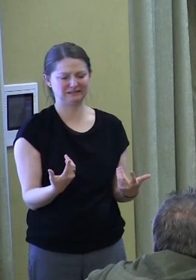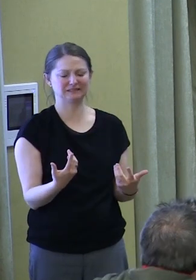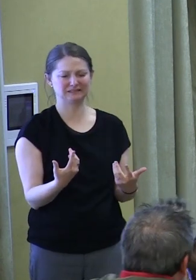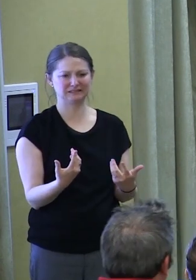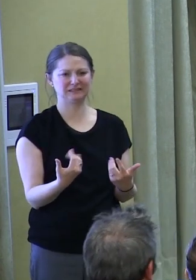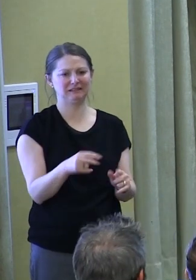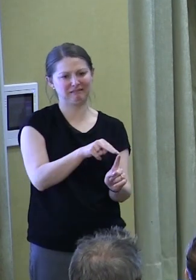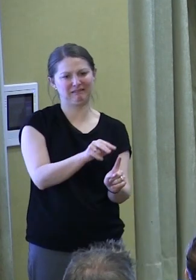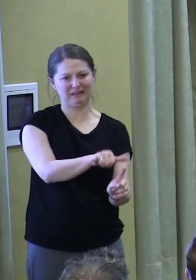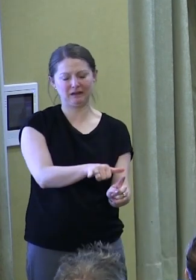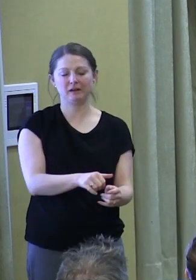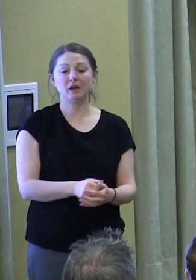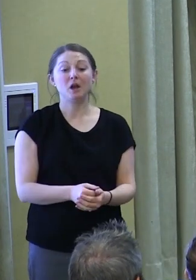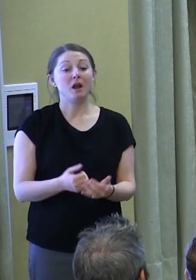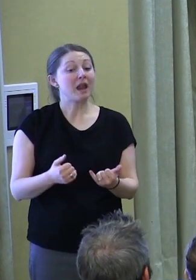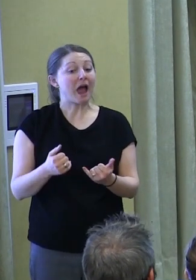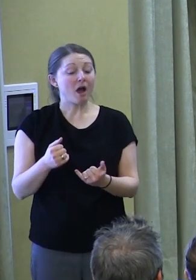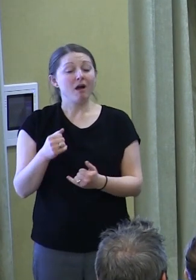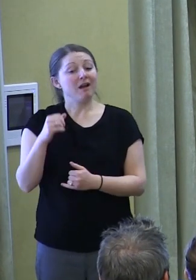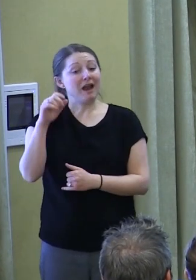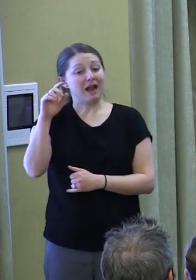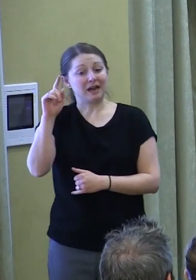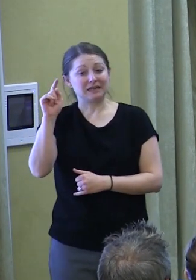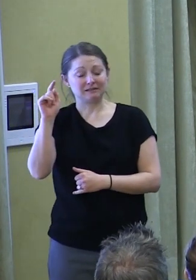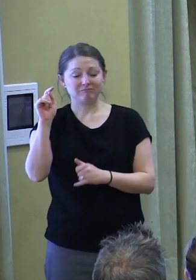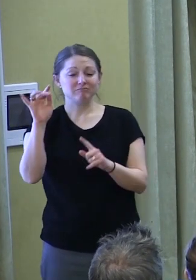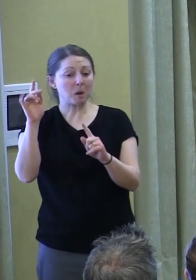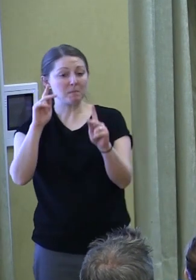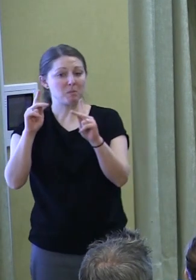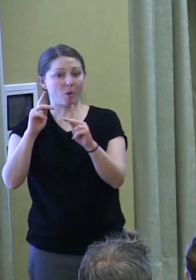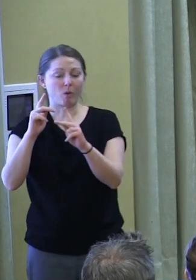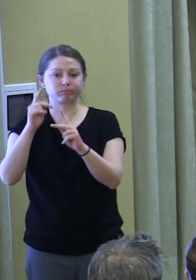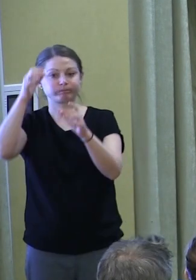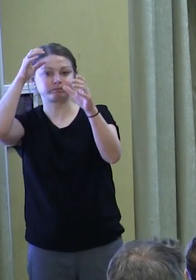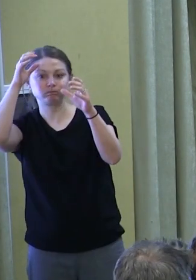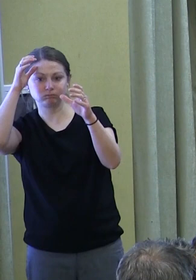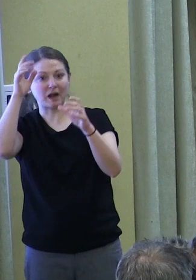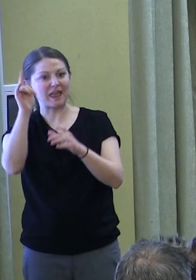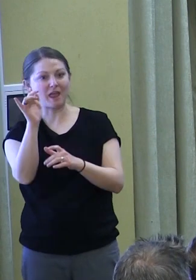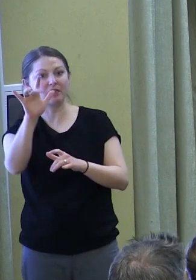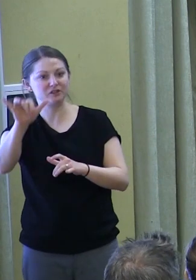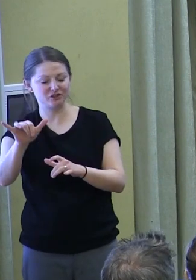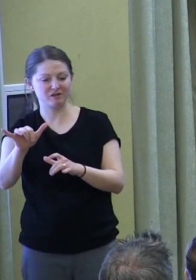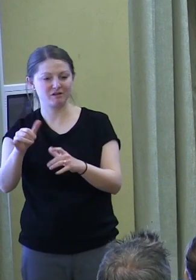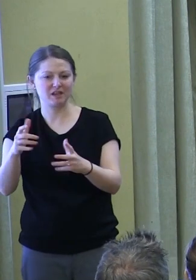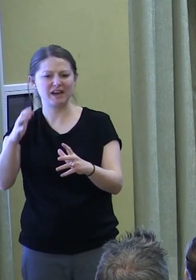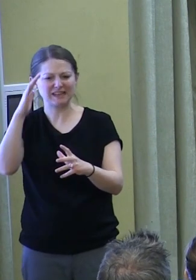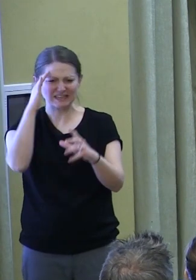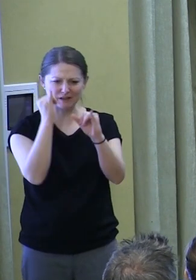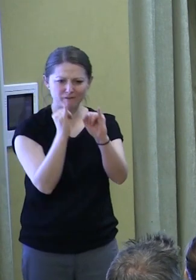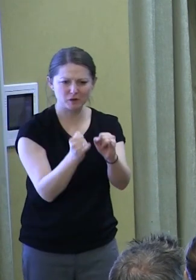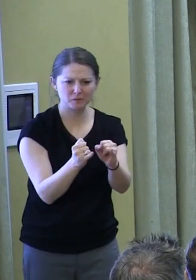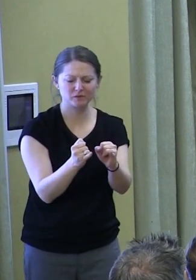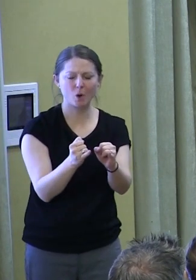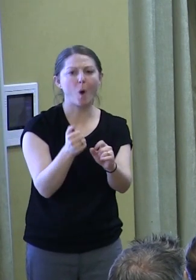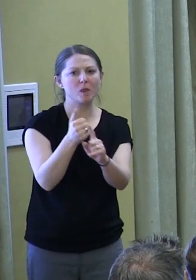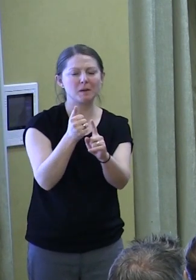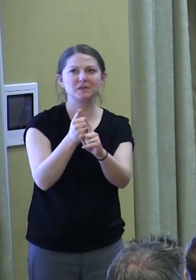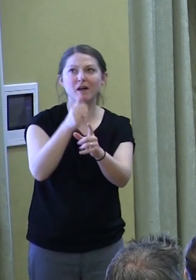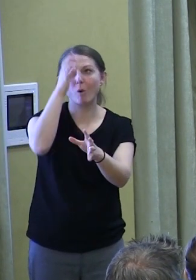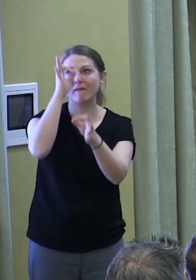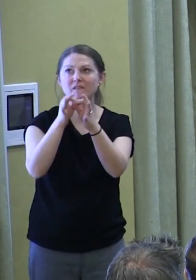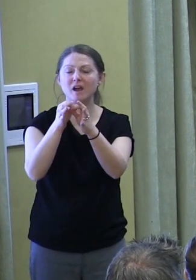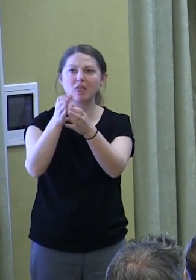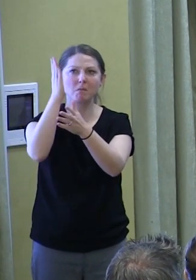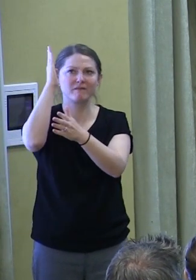So, for example, a lot of theologians link hope with the idea that there's an individual who has faith in a deity who's going to act